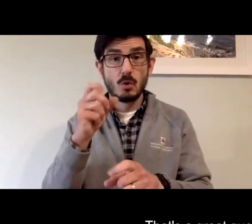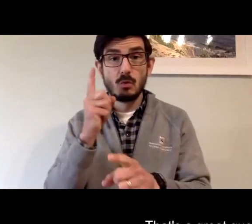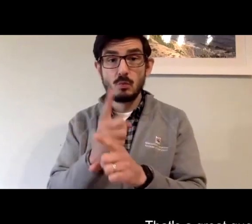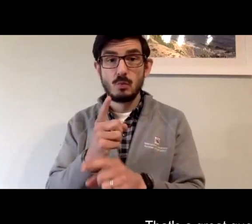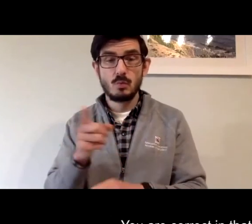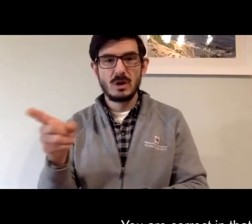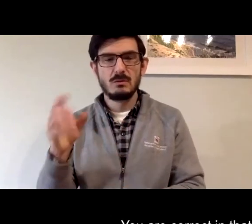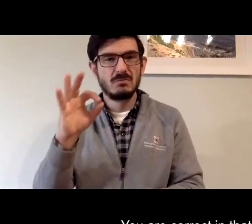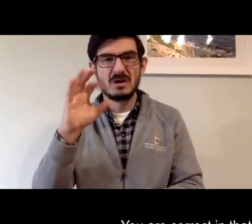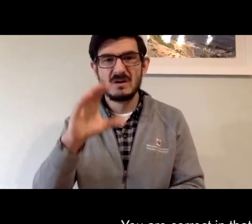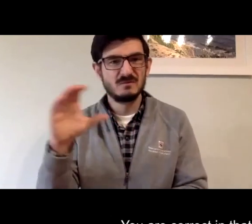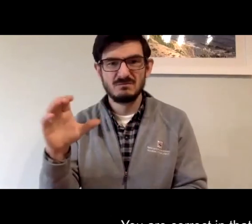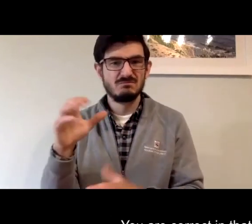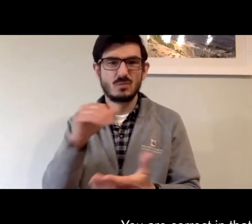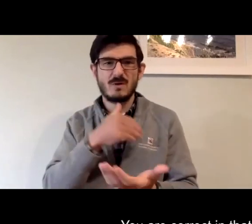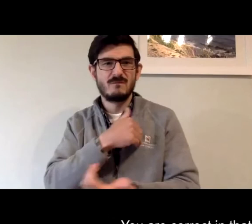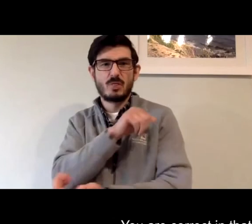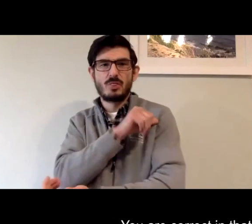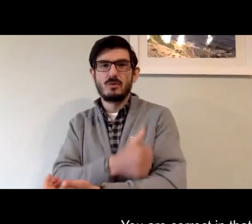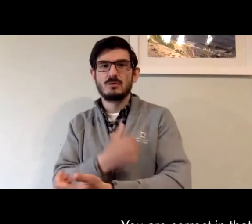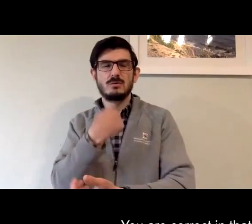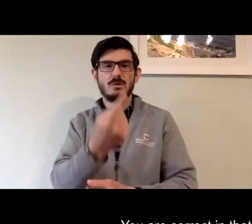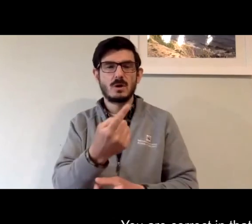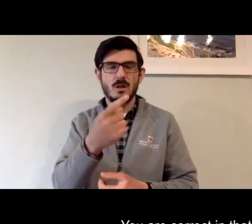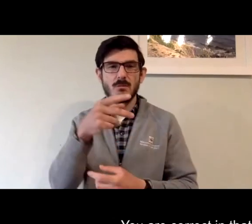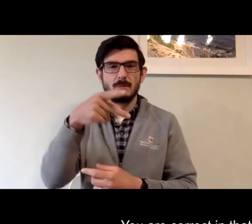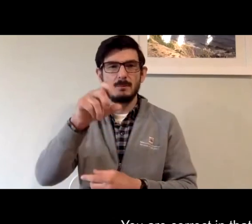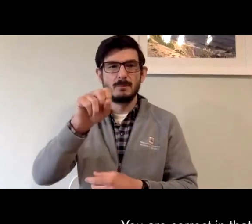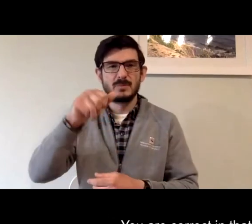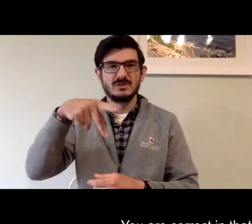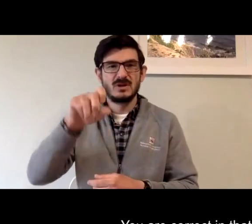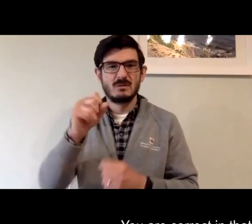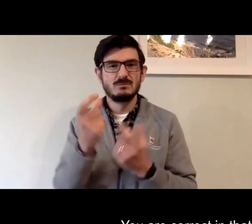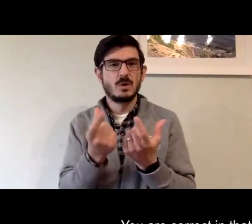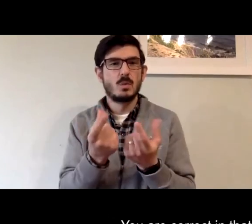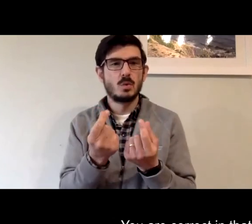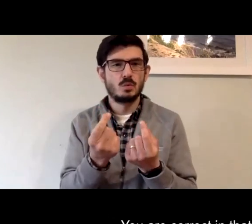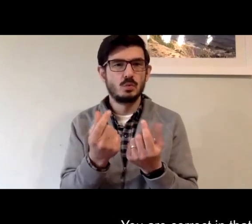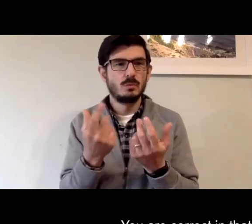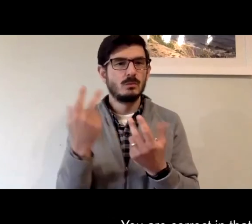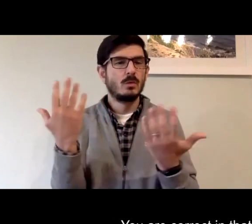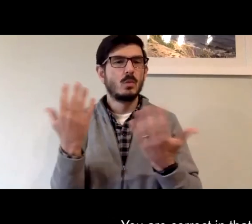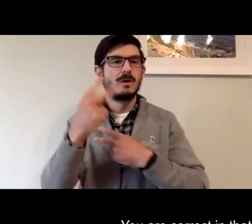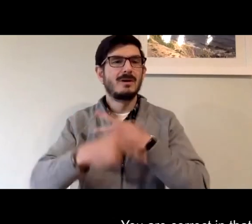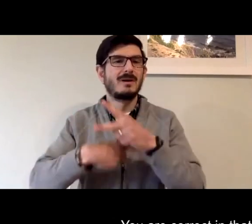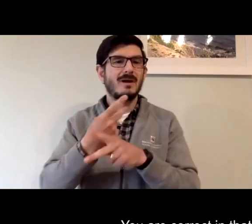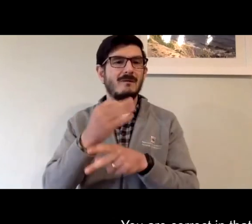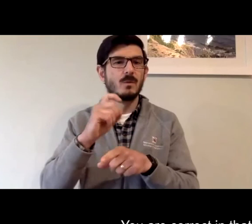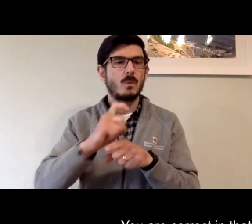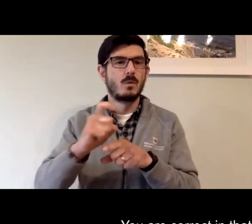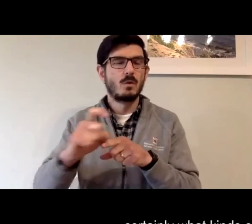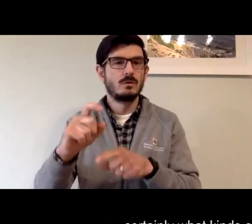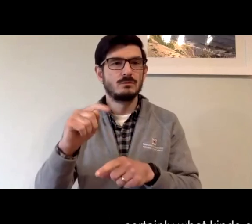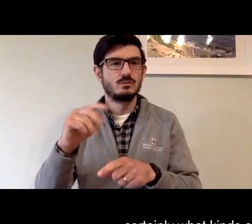honest. But yes, you are correct in that the FCC does not have authority to mandate for PSAP operations.